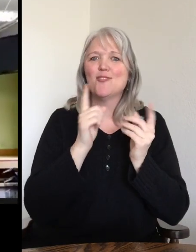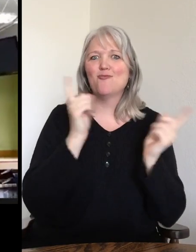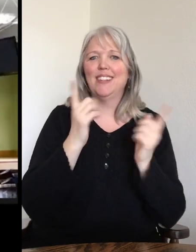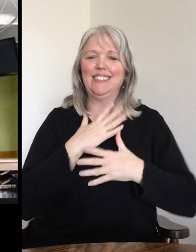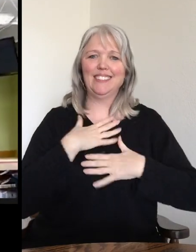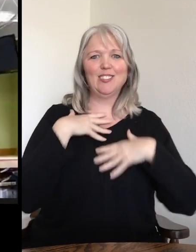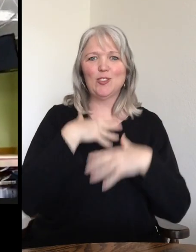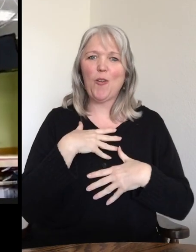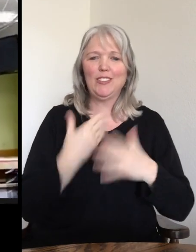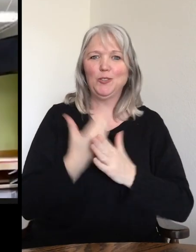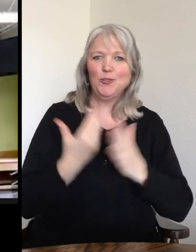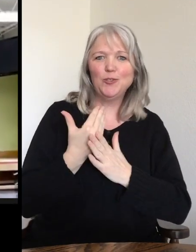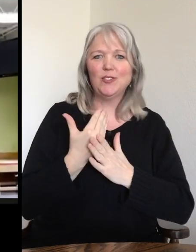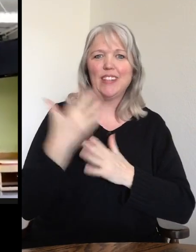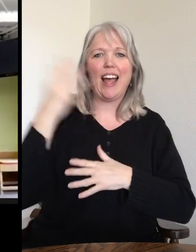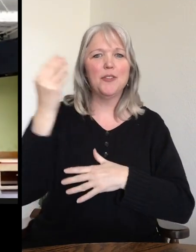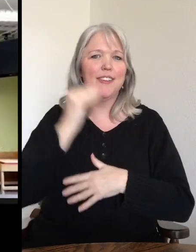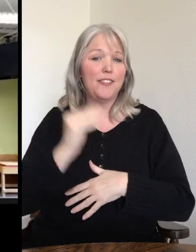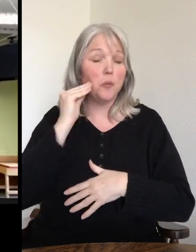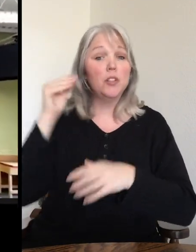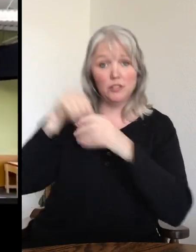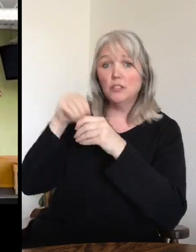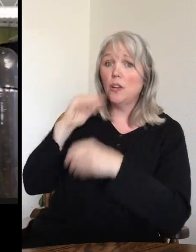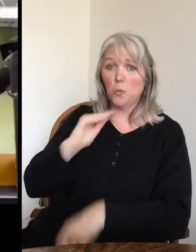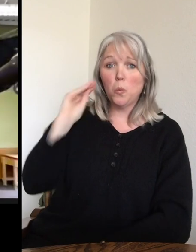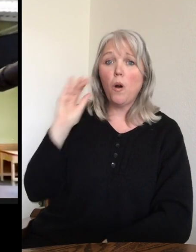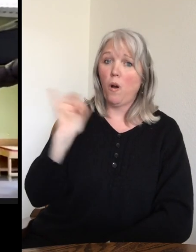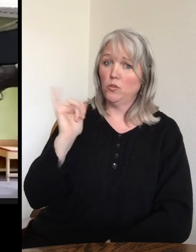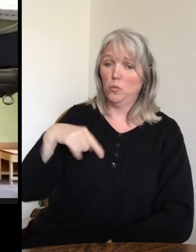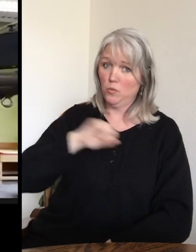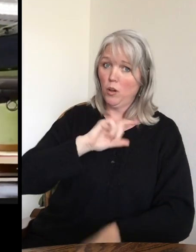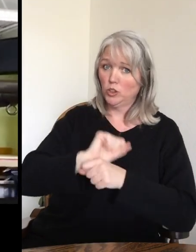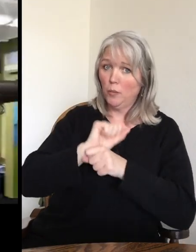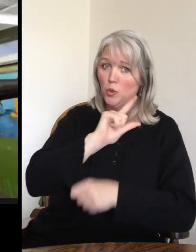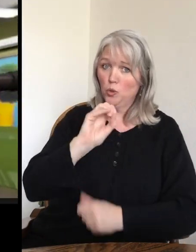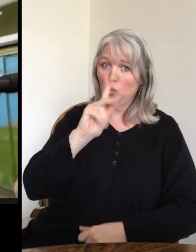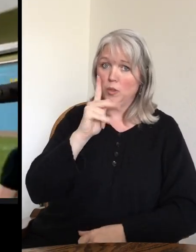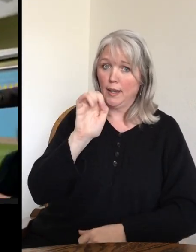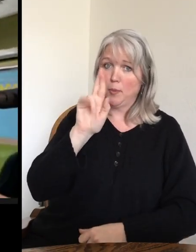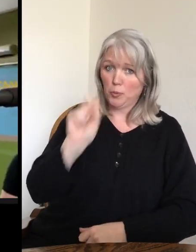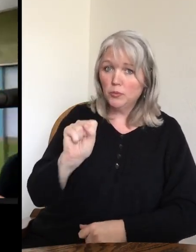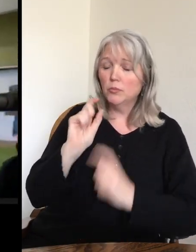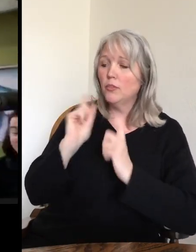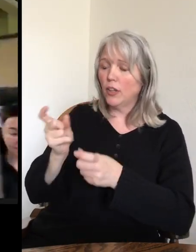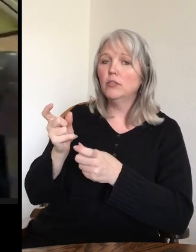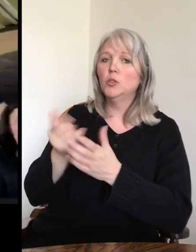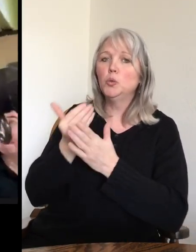outside of his habitat. And even within his habitat, it's also our job as his zookeepers to provide enrichment within his